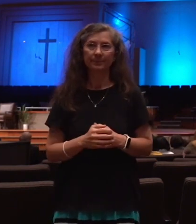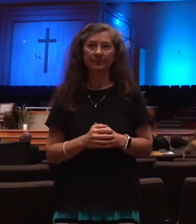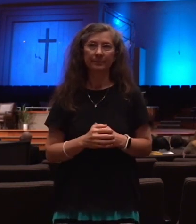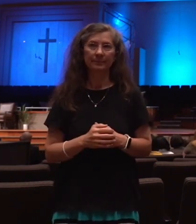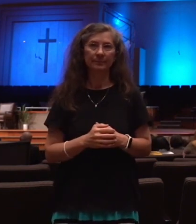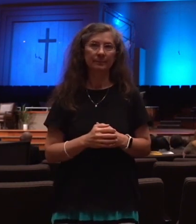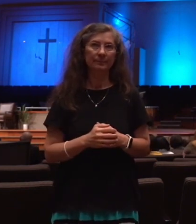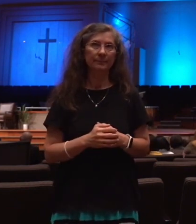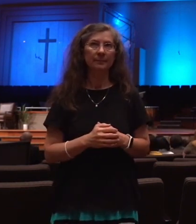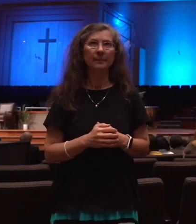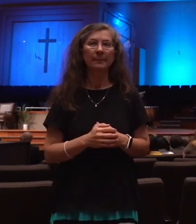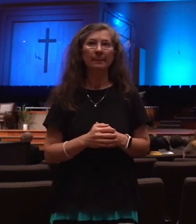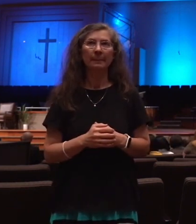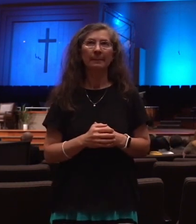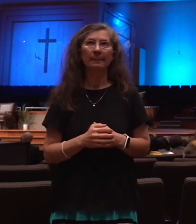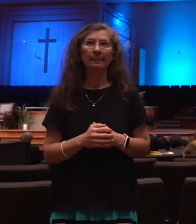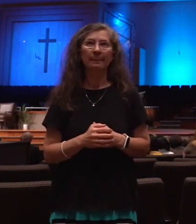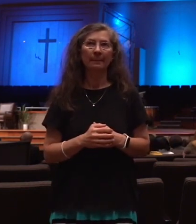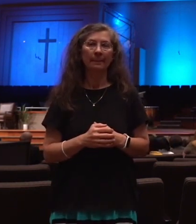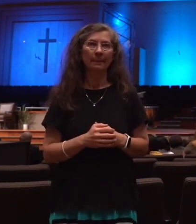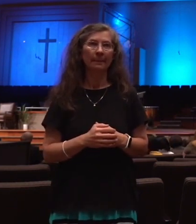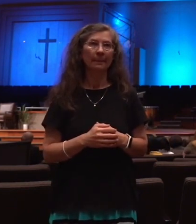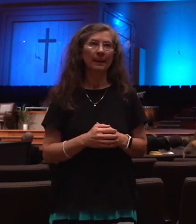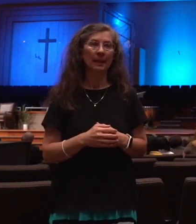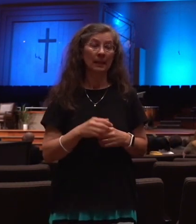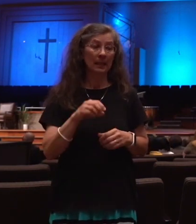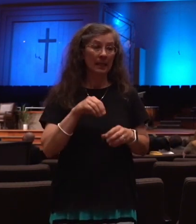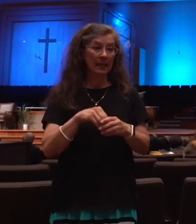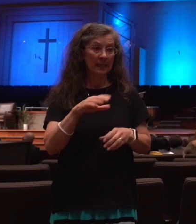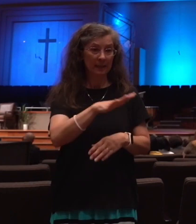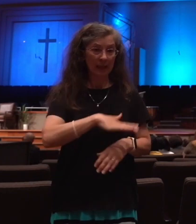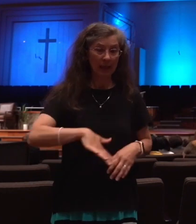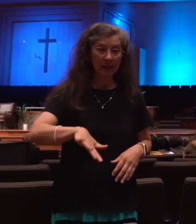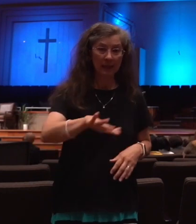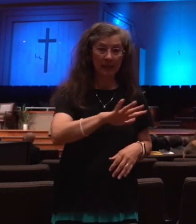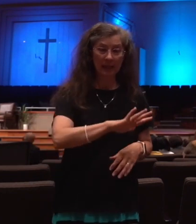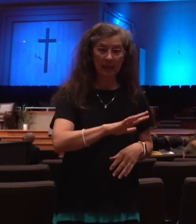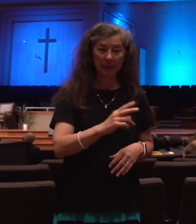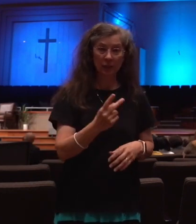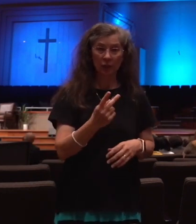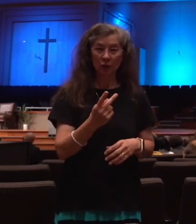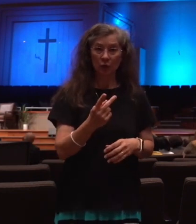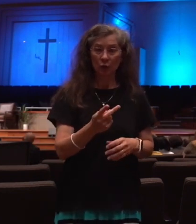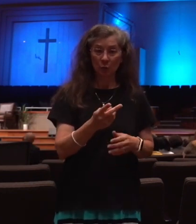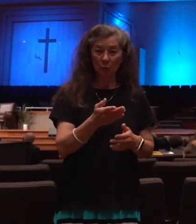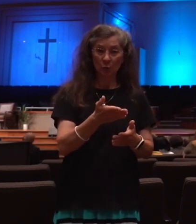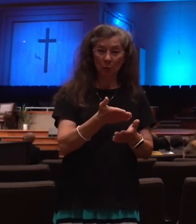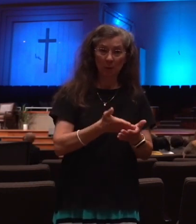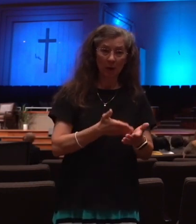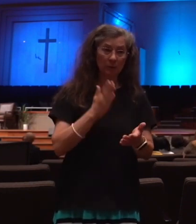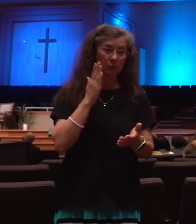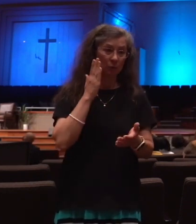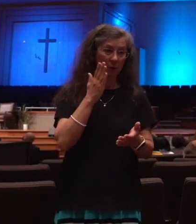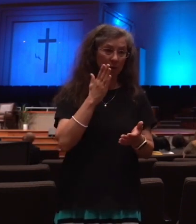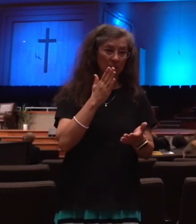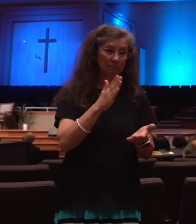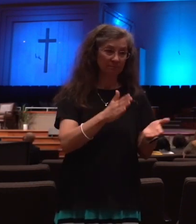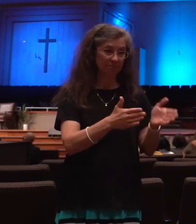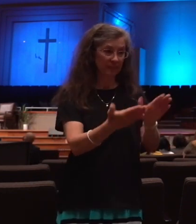it came to pass that in all the land, saith the Lord, two parts therein shall be cut off and die, but the